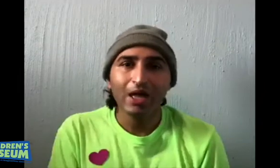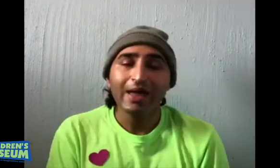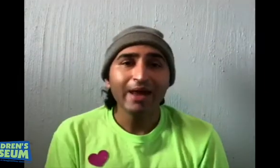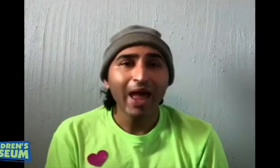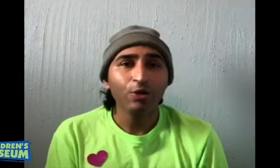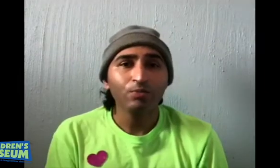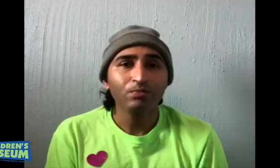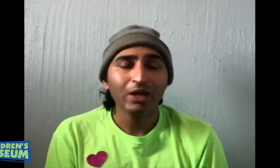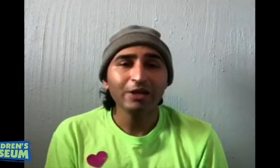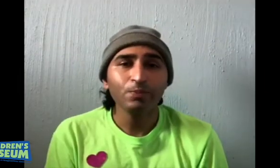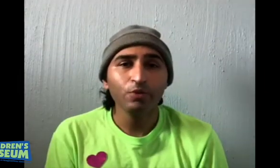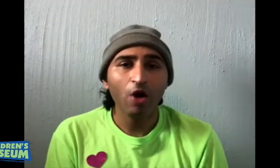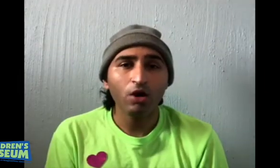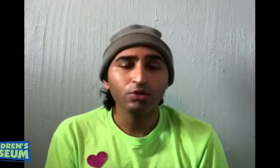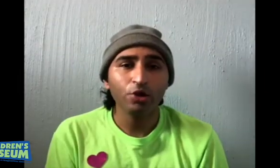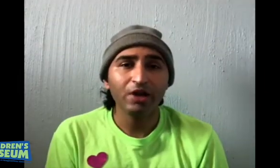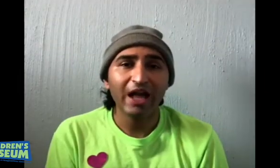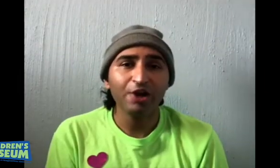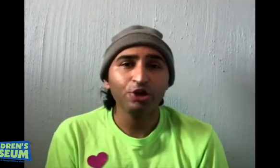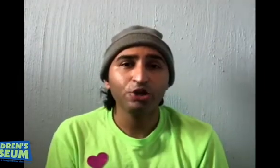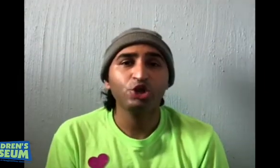Now let's move on to the letter G.